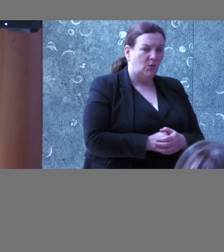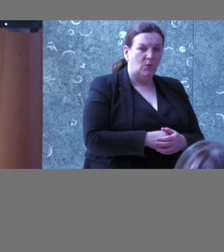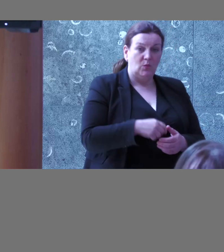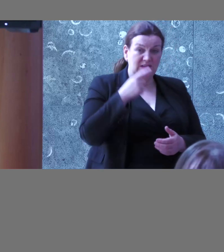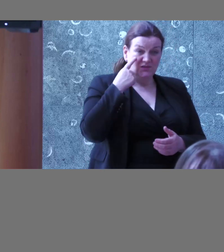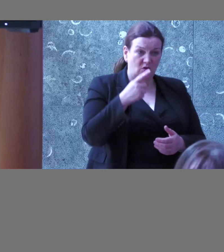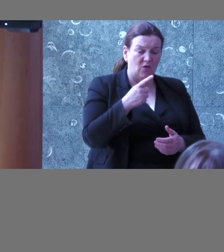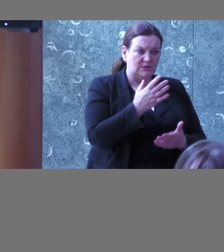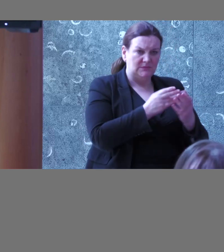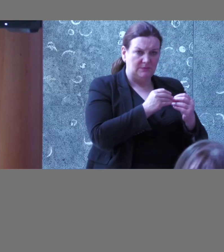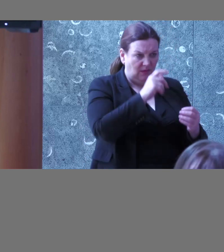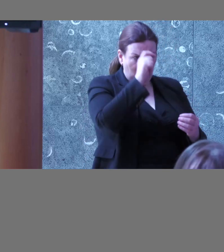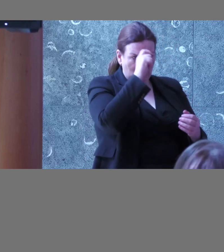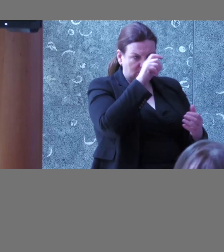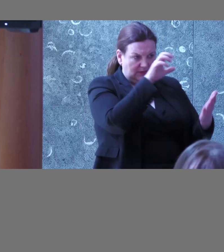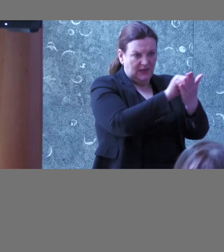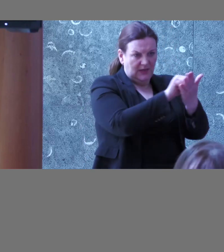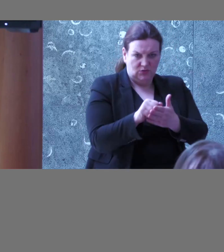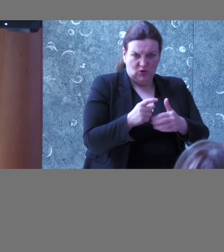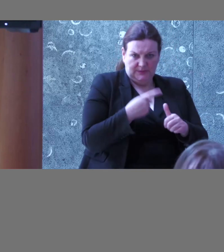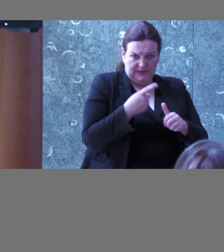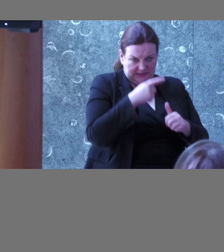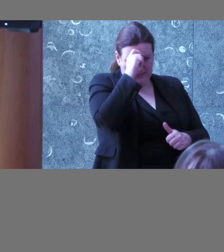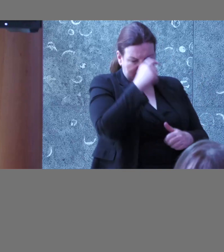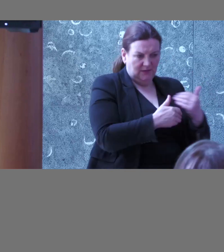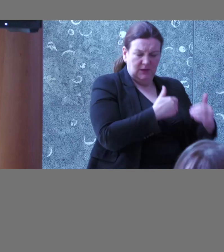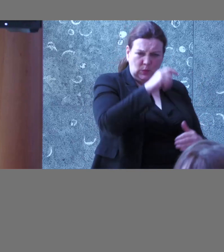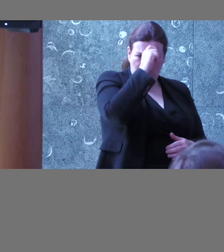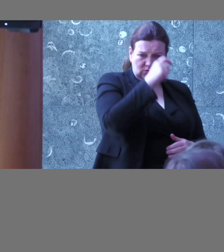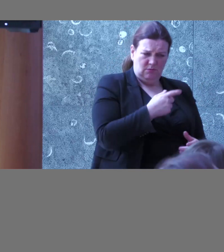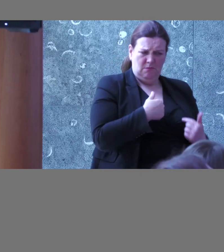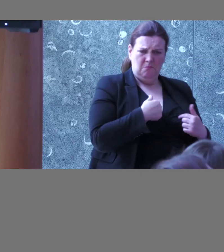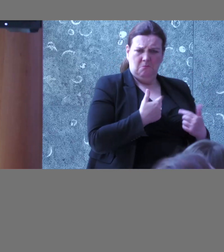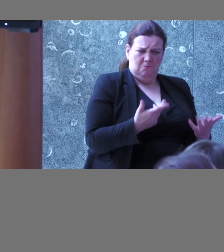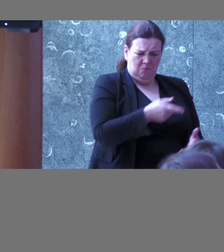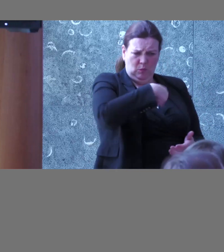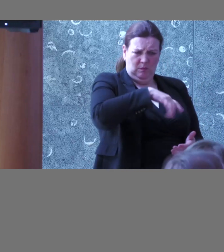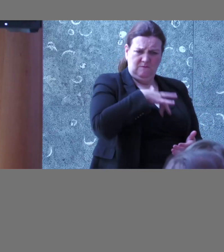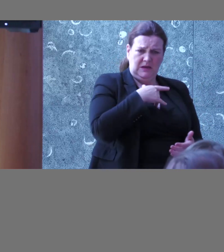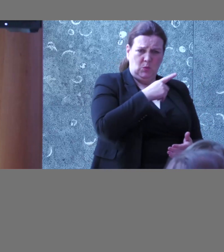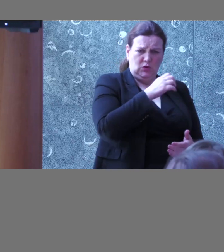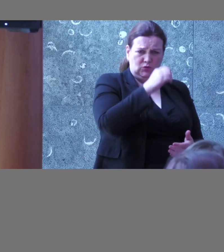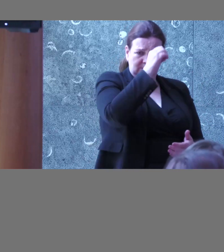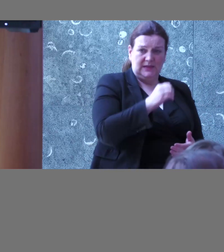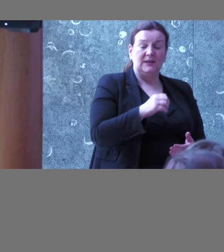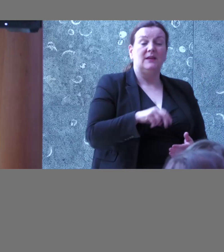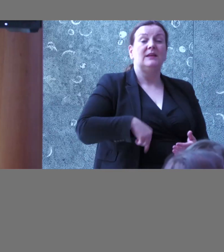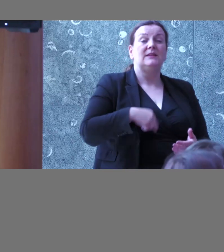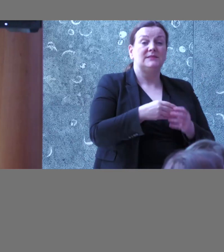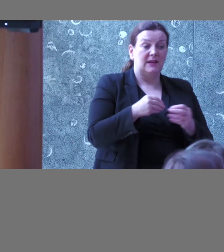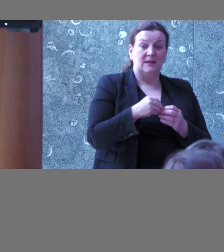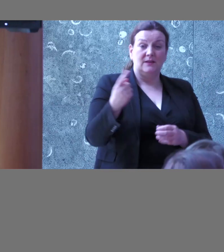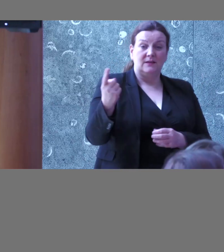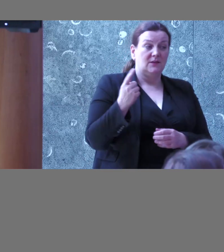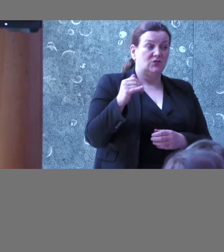we had caught through the automation process we're like oh you know we're happy days we're like 100% and next thing the likes of